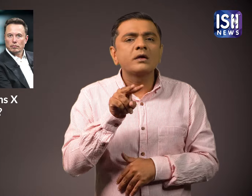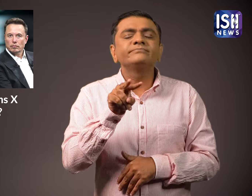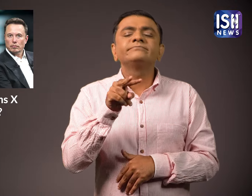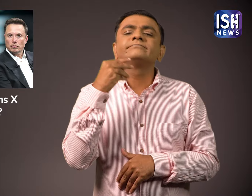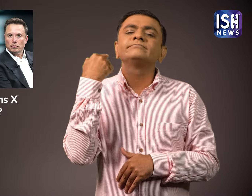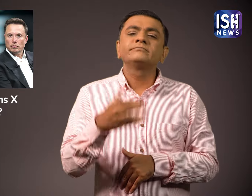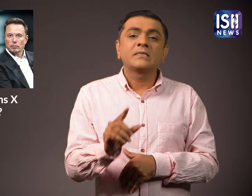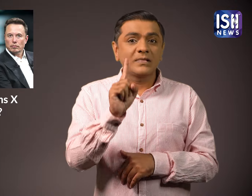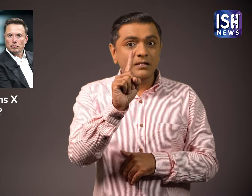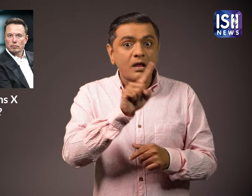revoked this year.